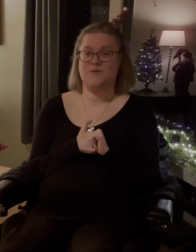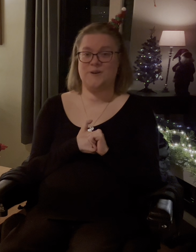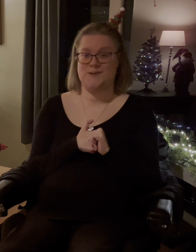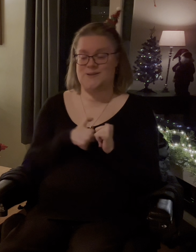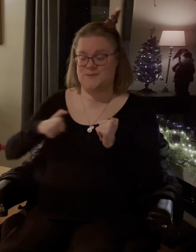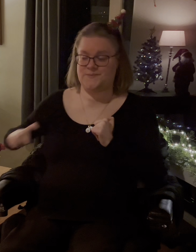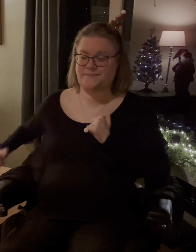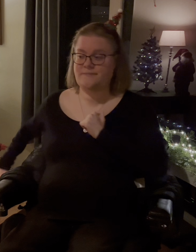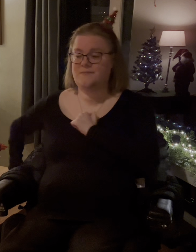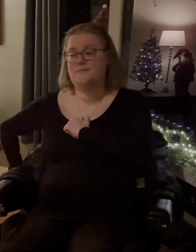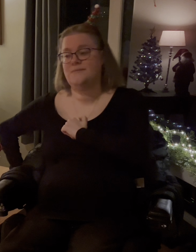1st